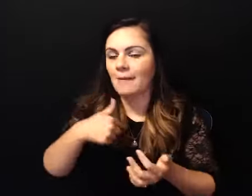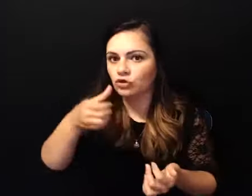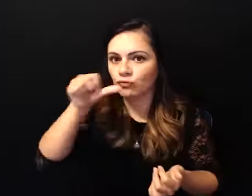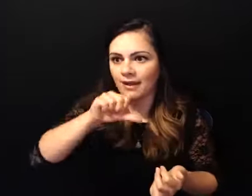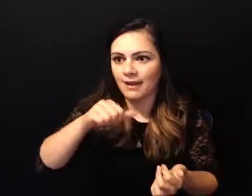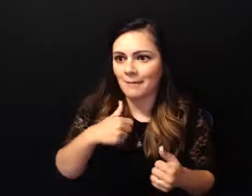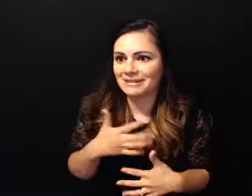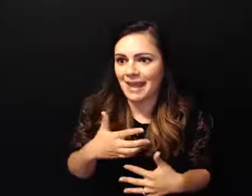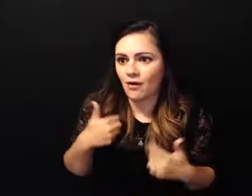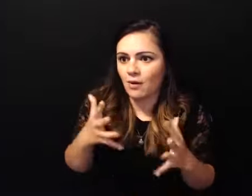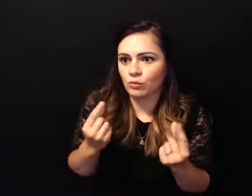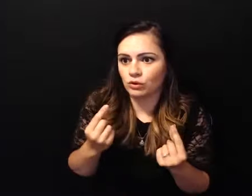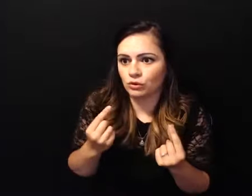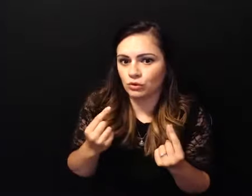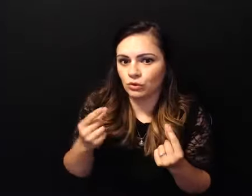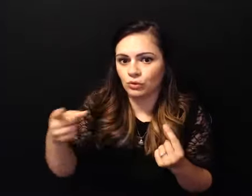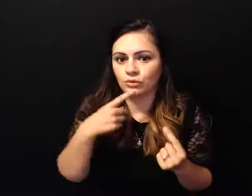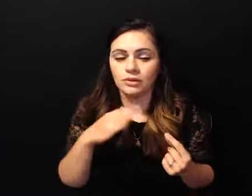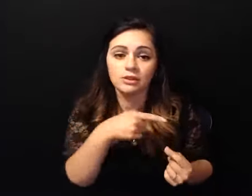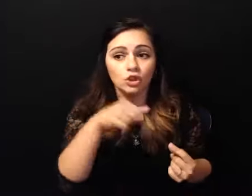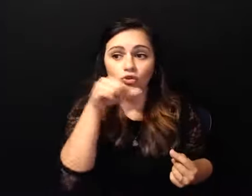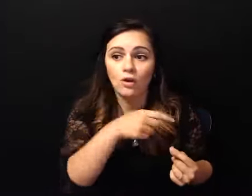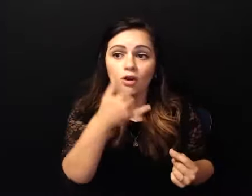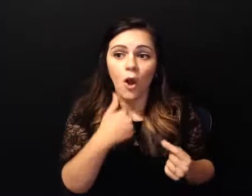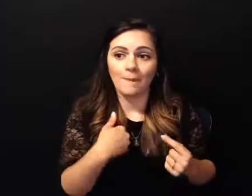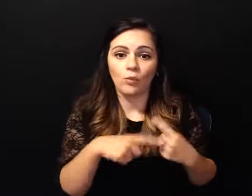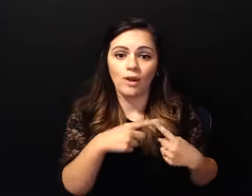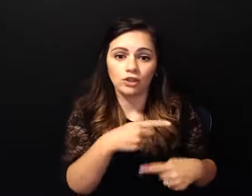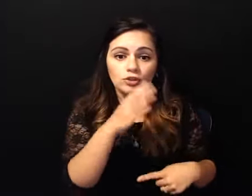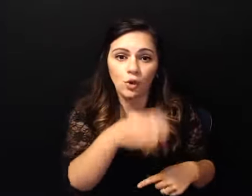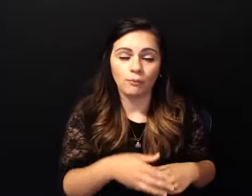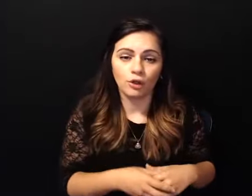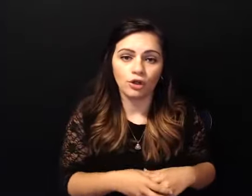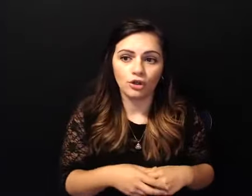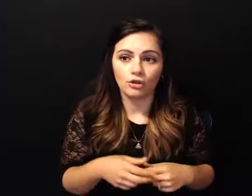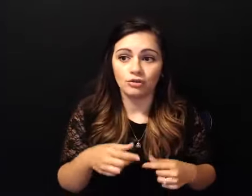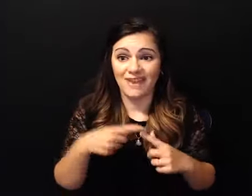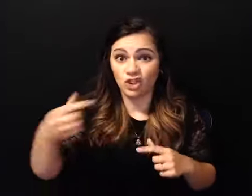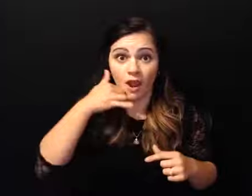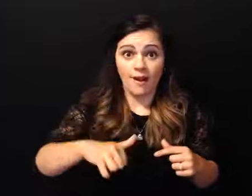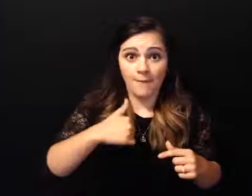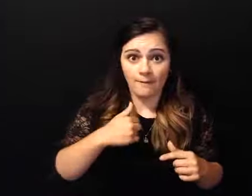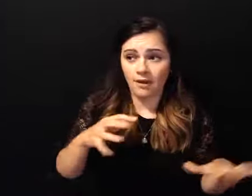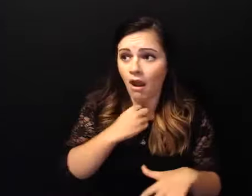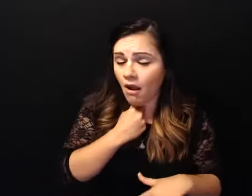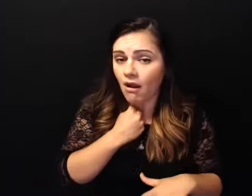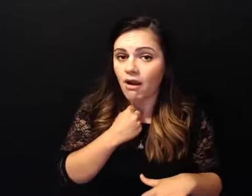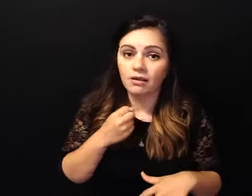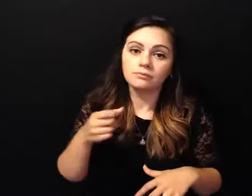you're drunk call me when you're sober and she hung up on me and she should have you know um somewhere in there i ended up having you know my daughter